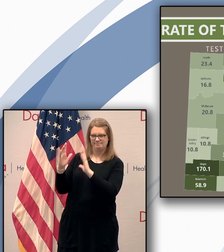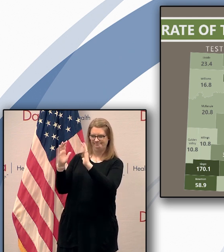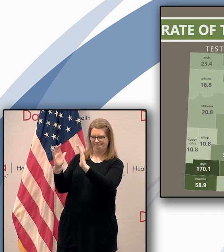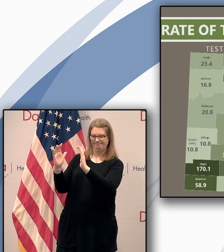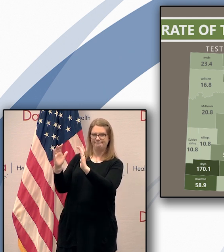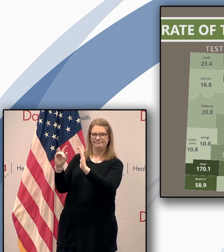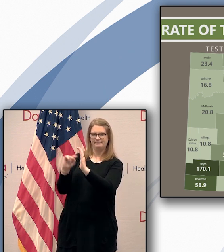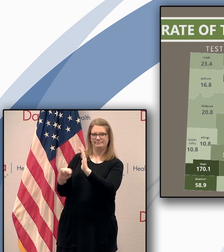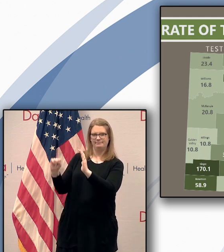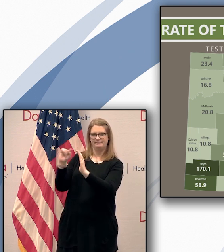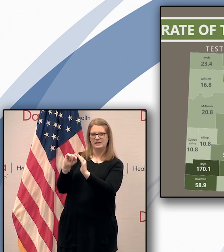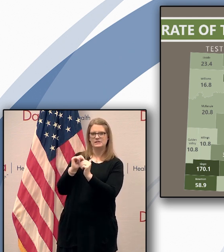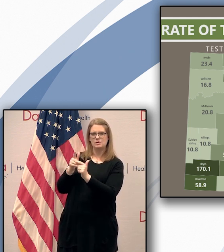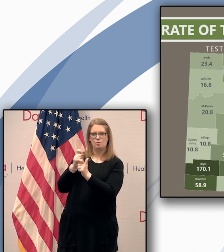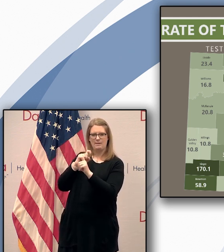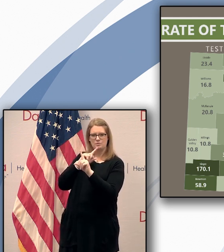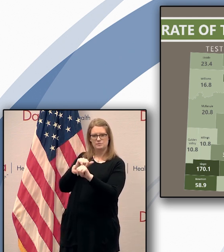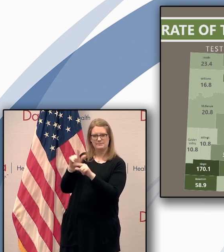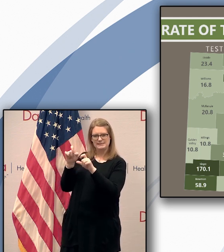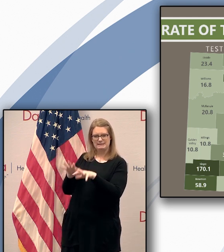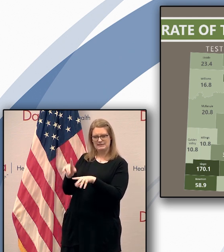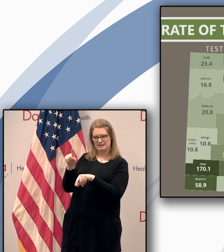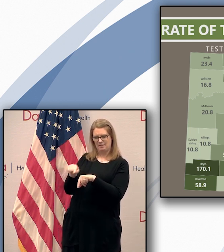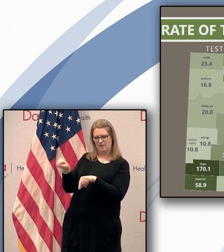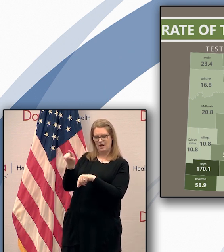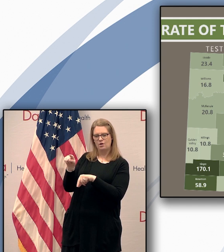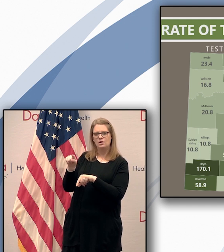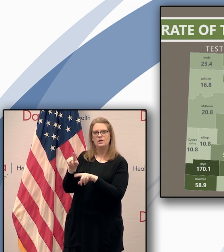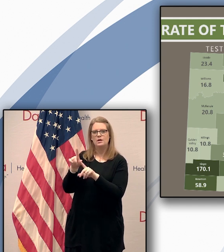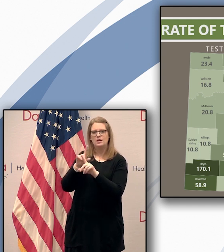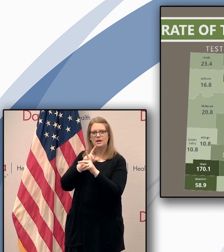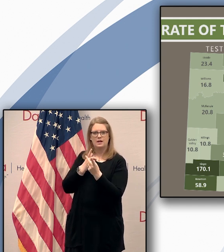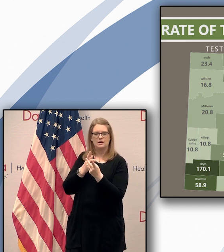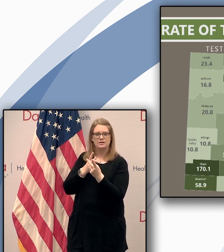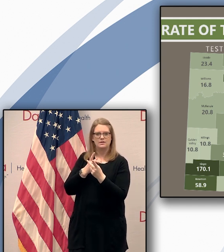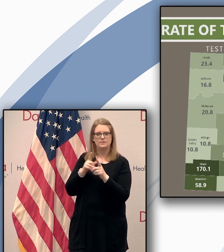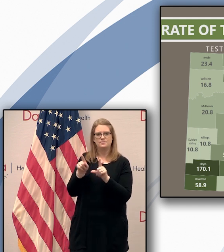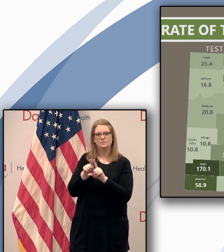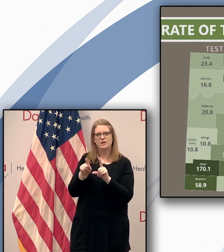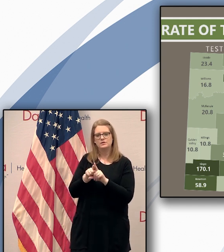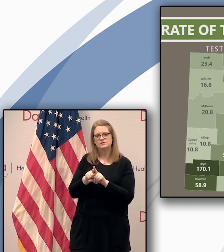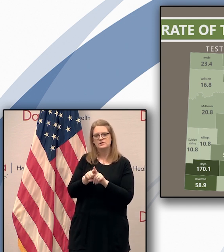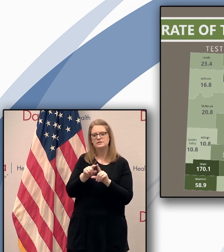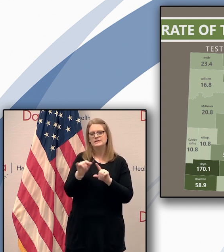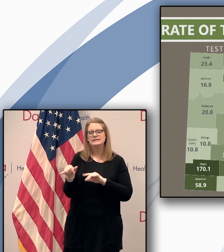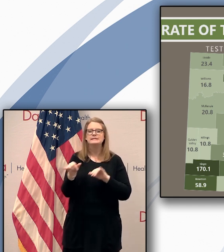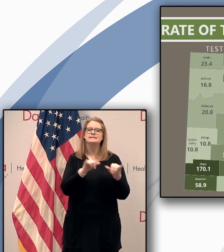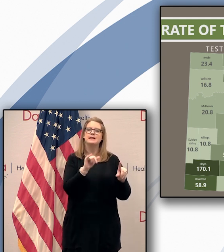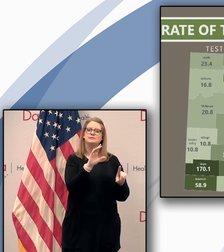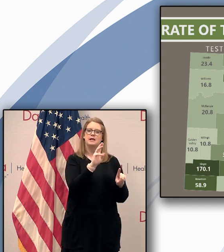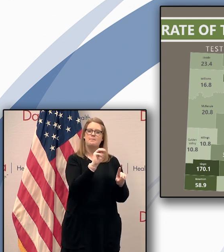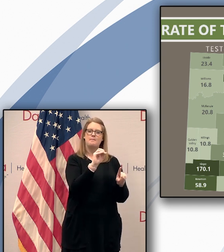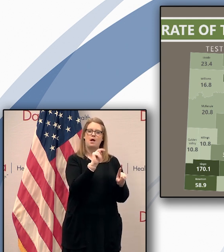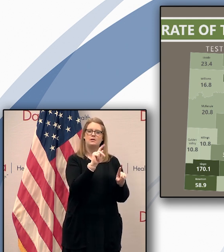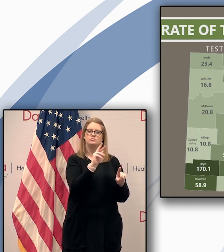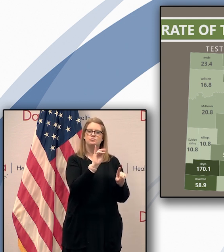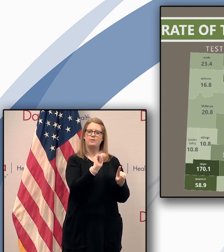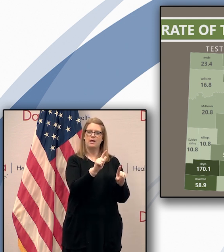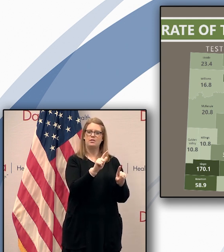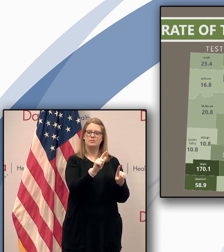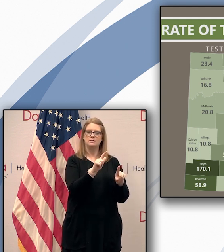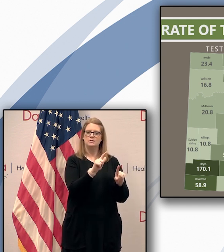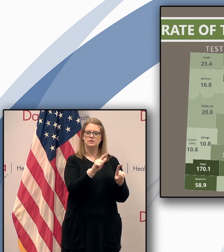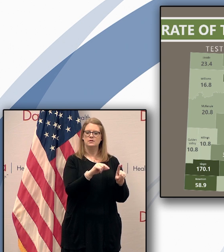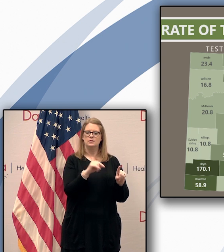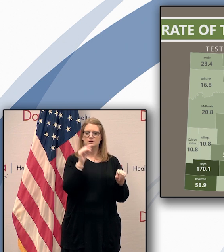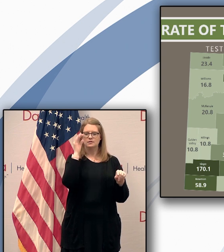of the the rapid response testing we've done there in response to that also the same at montreal and others and again we'll see